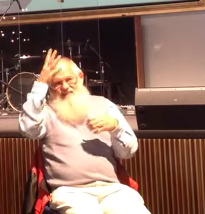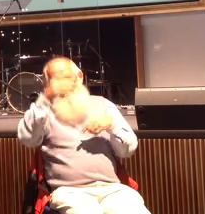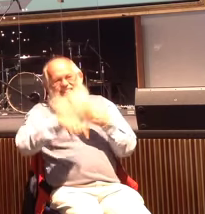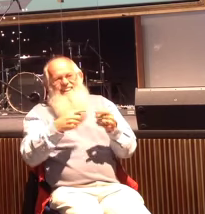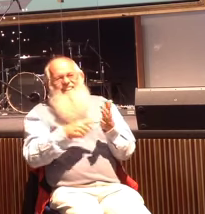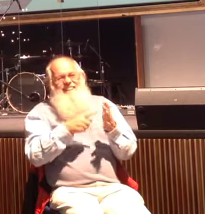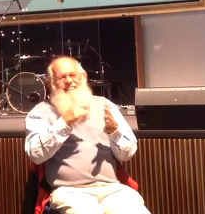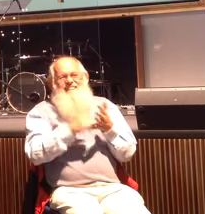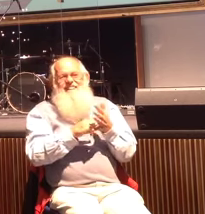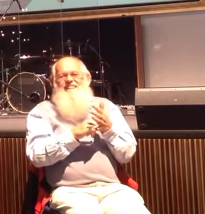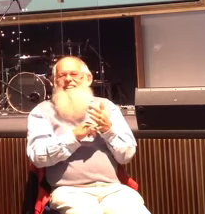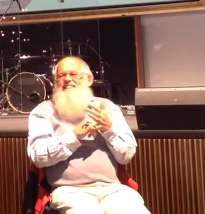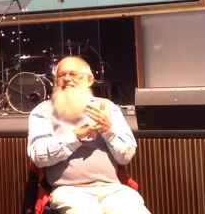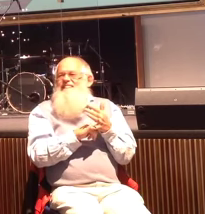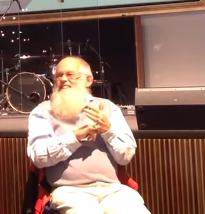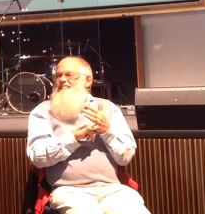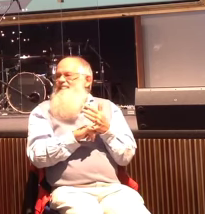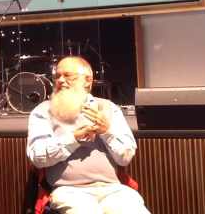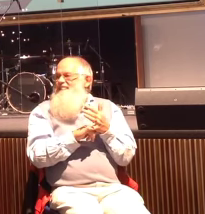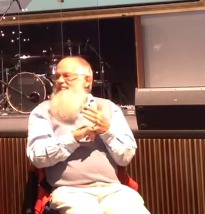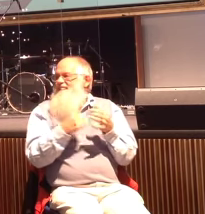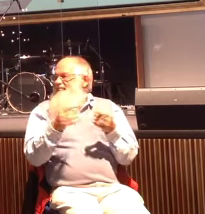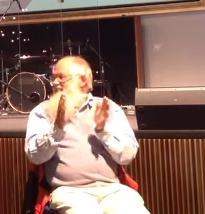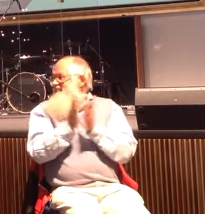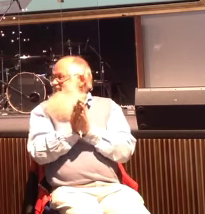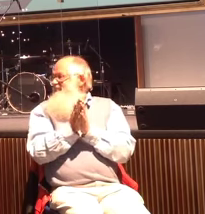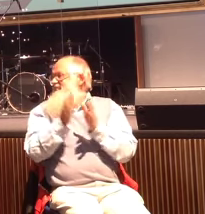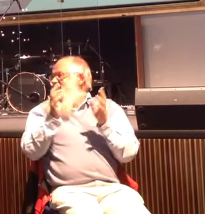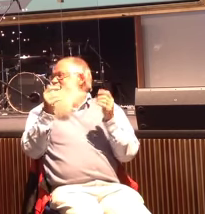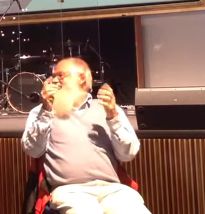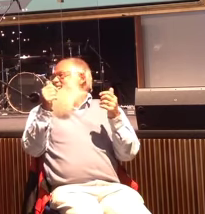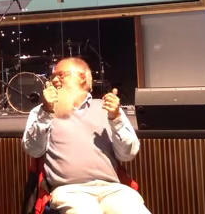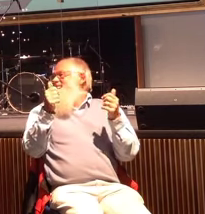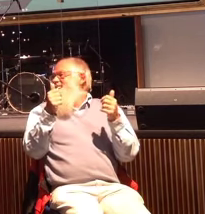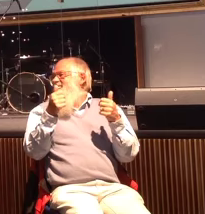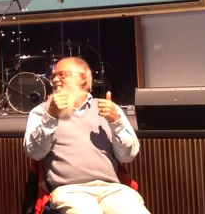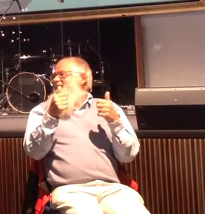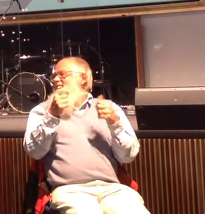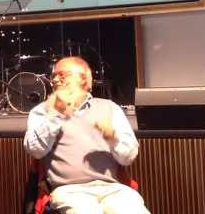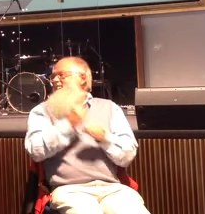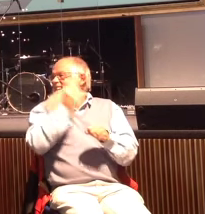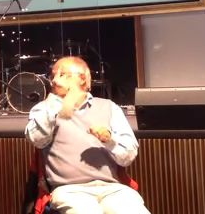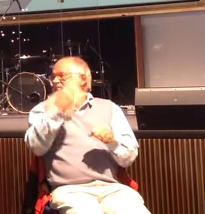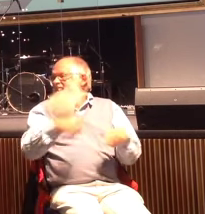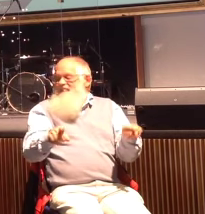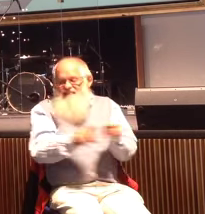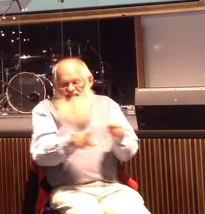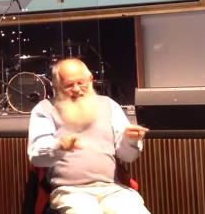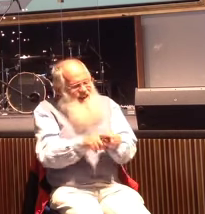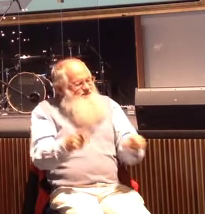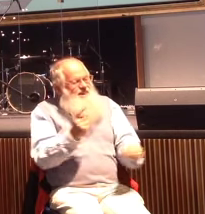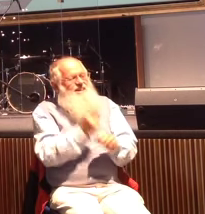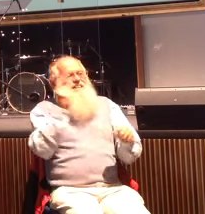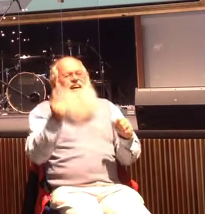I see those hands. It's like one we pray after. But, you know, God is the same God no matter